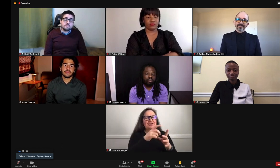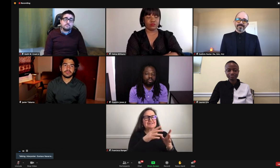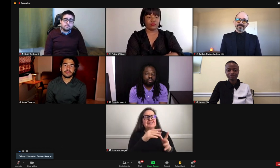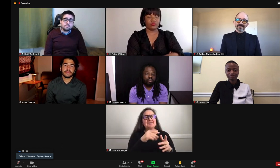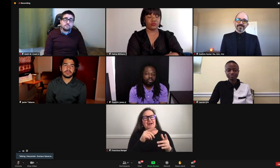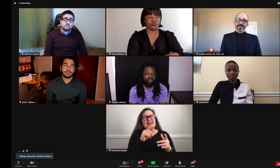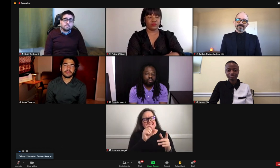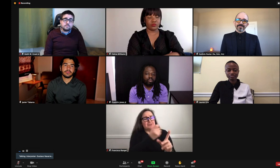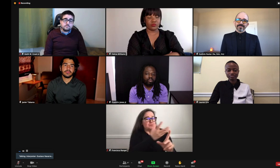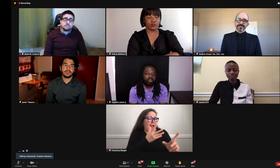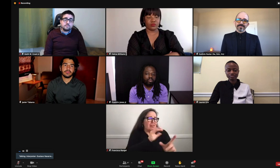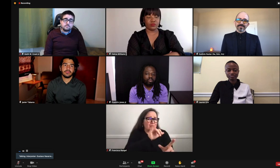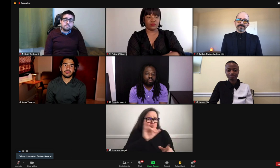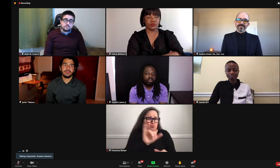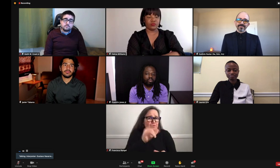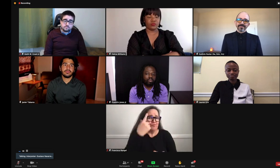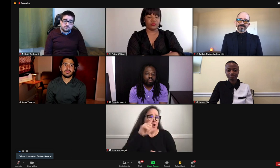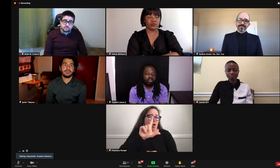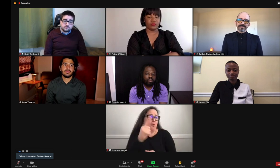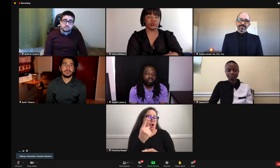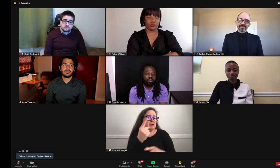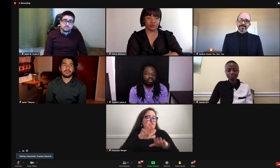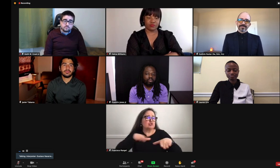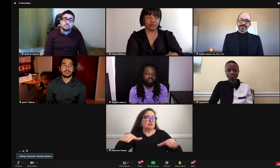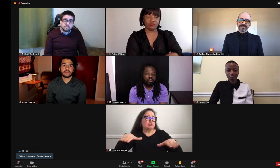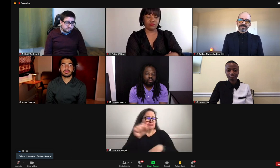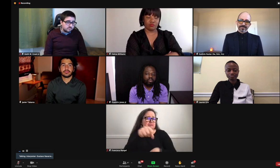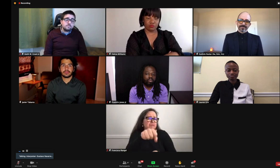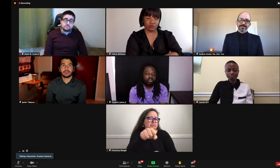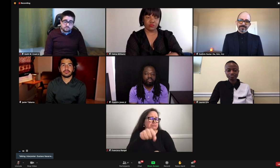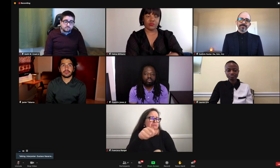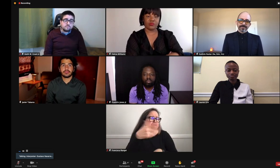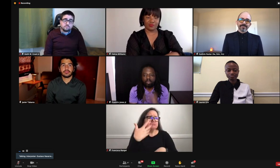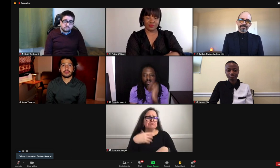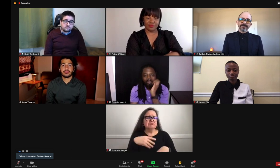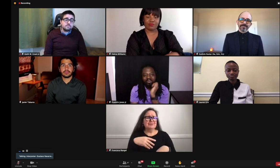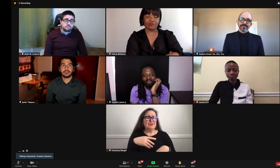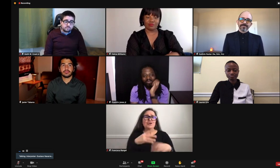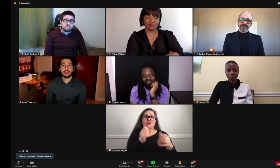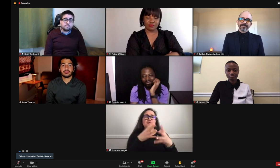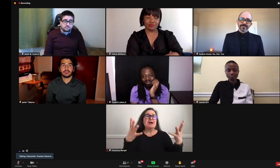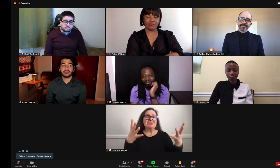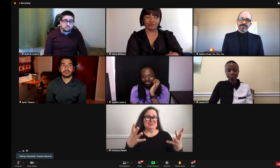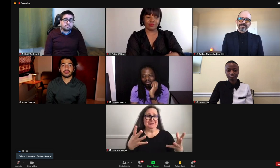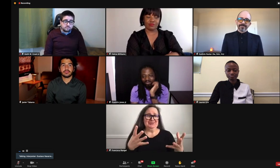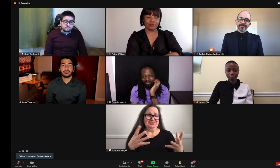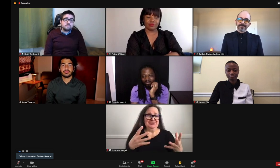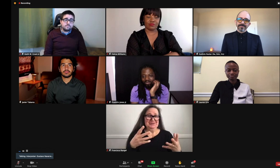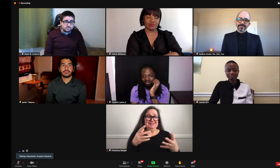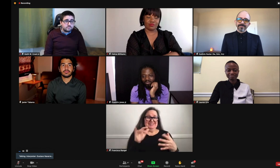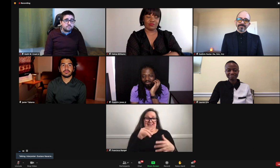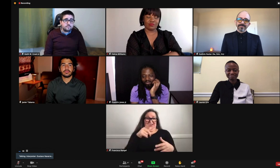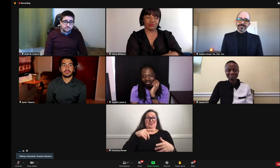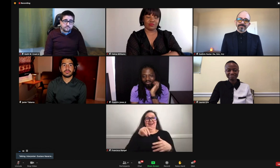teaching basic vocabulary, and also for those children who are L1 in whatever particular language.